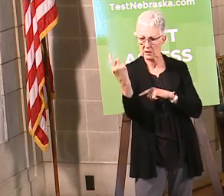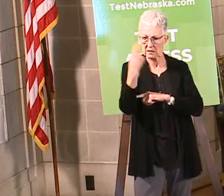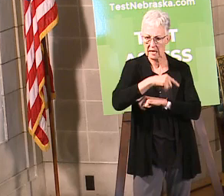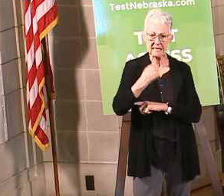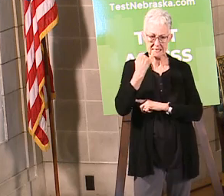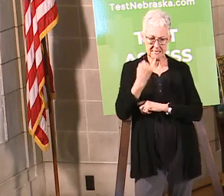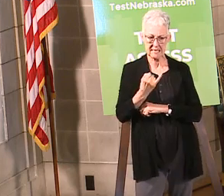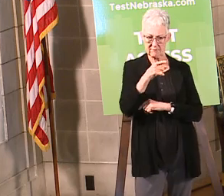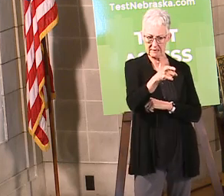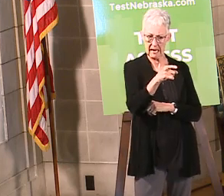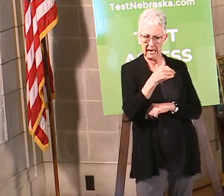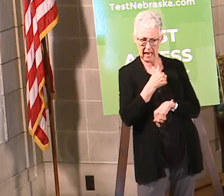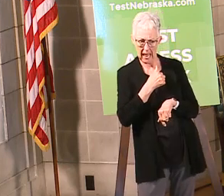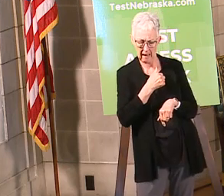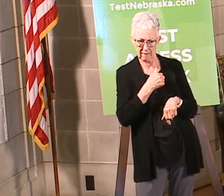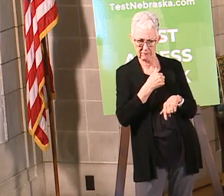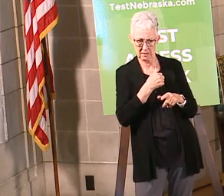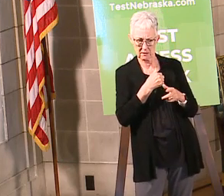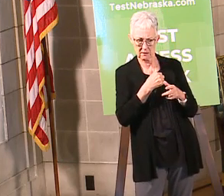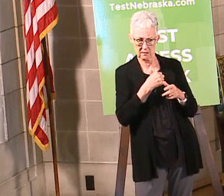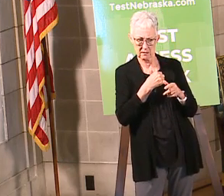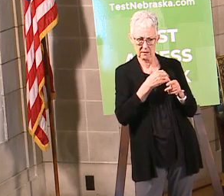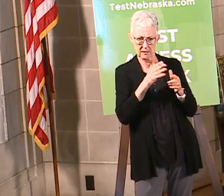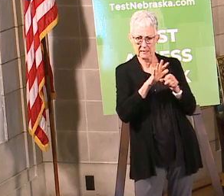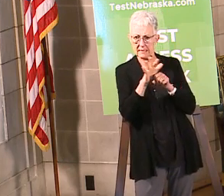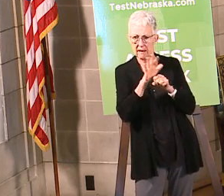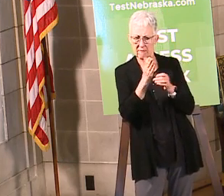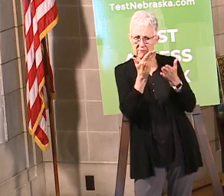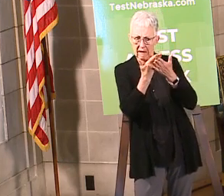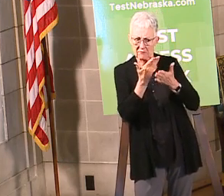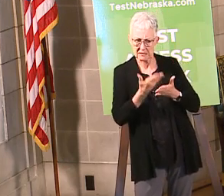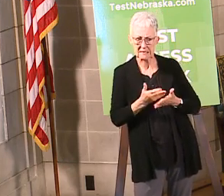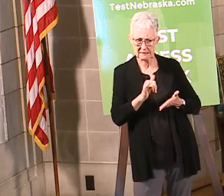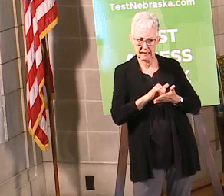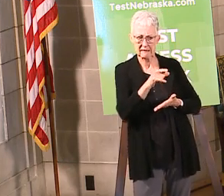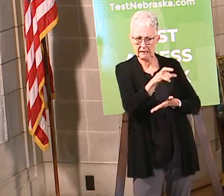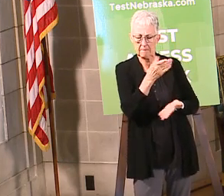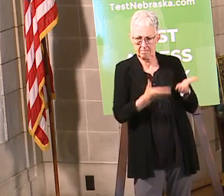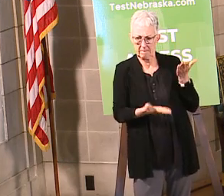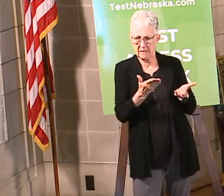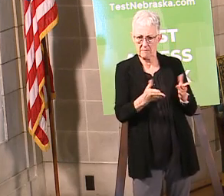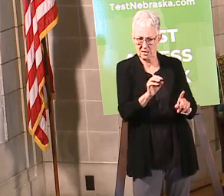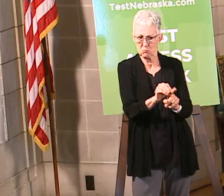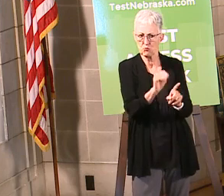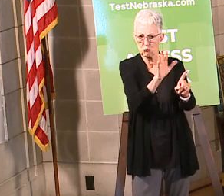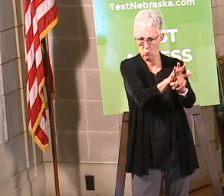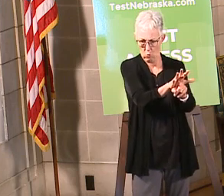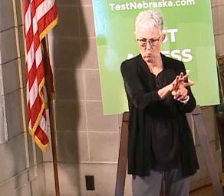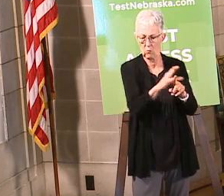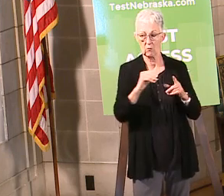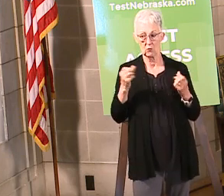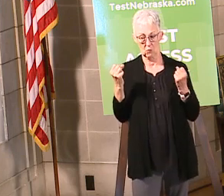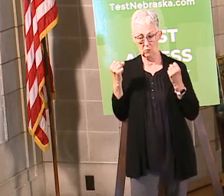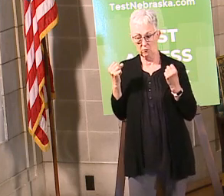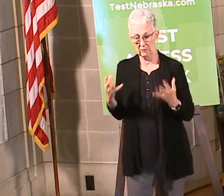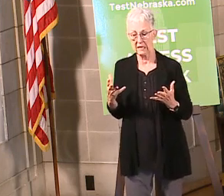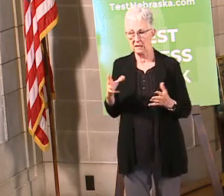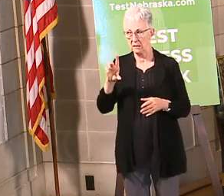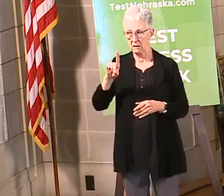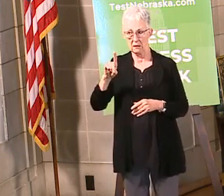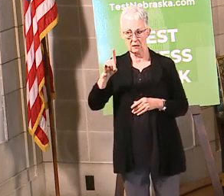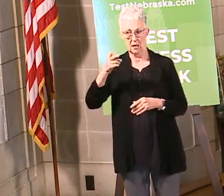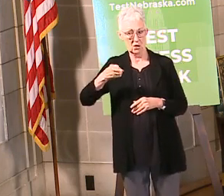what we did is we stood up our team at the Department of, a lot of DHHS, a lot of Department of Health and Human Services people,